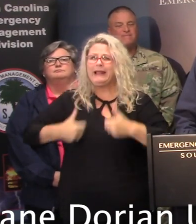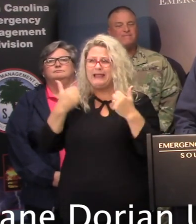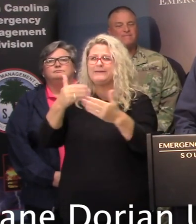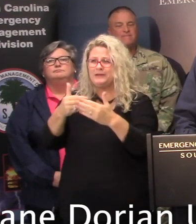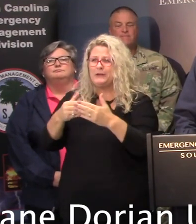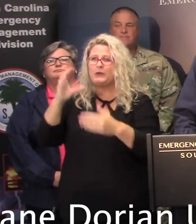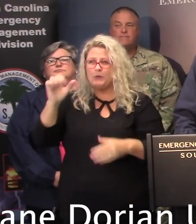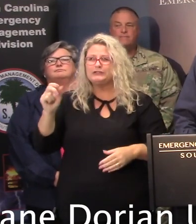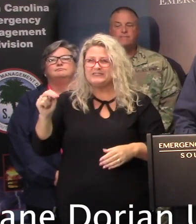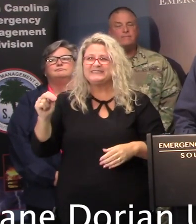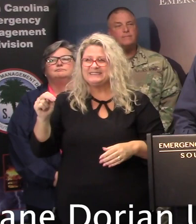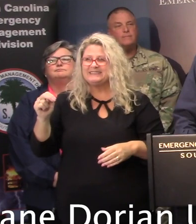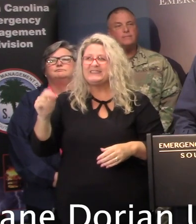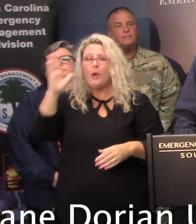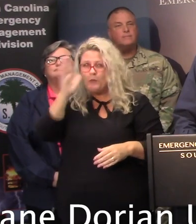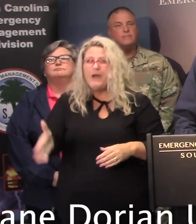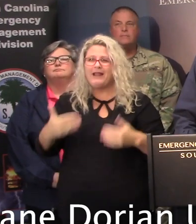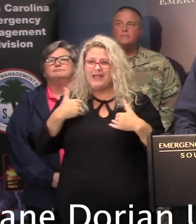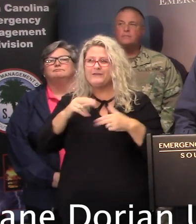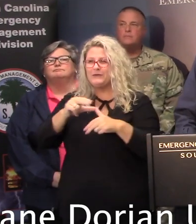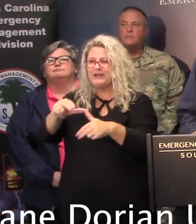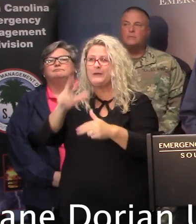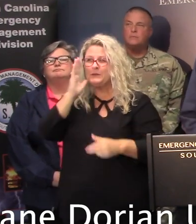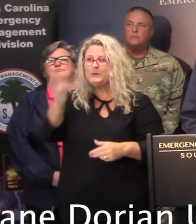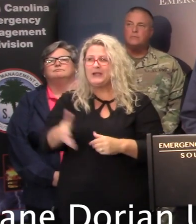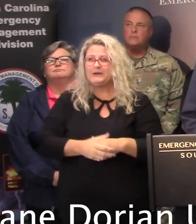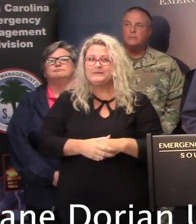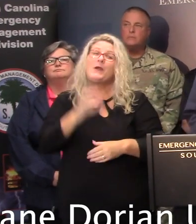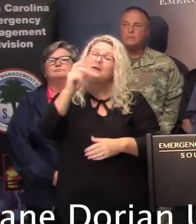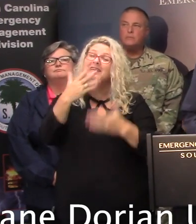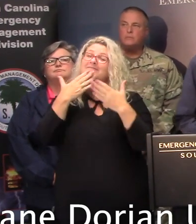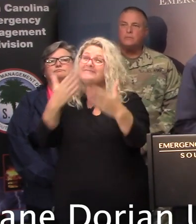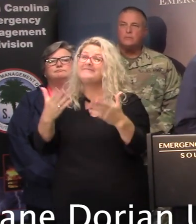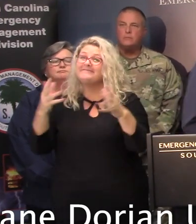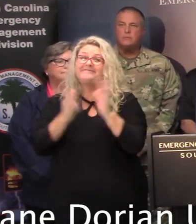have hurricanes. This is one more of them. Thank you very much.